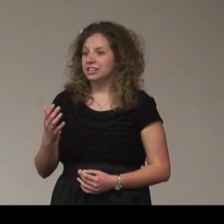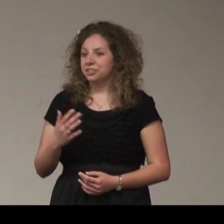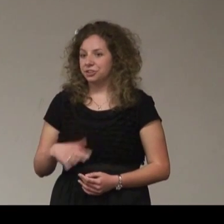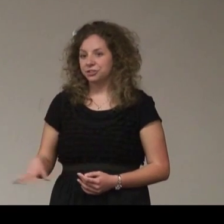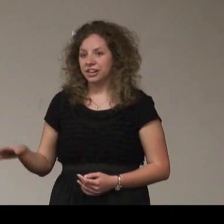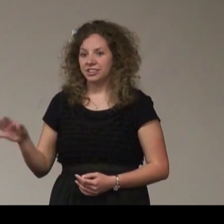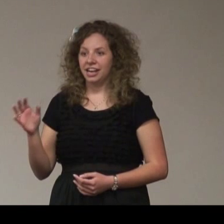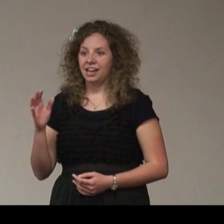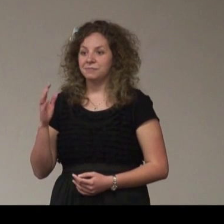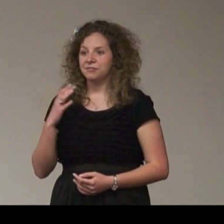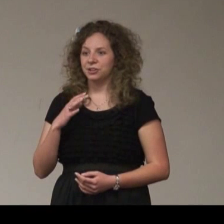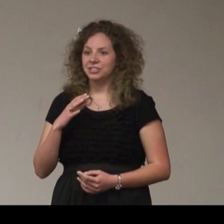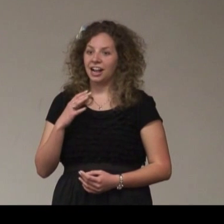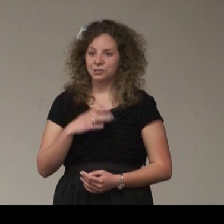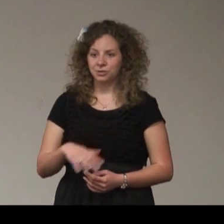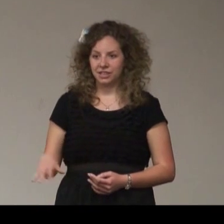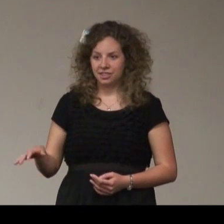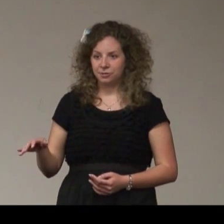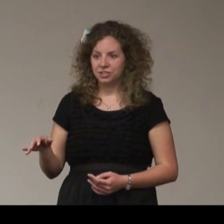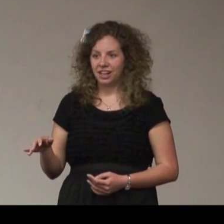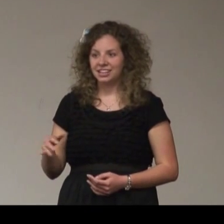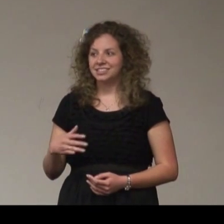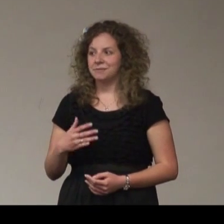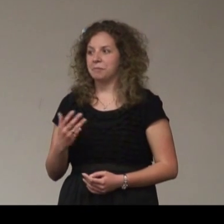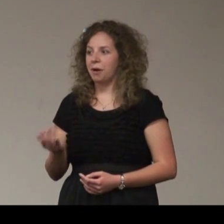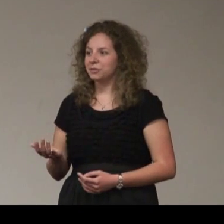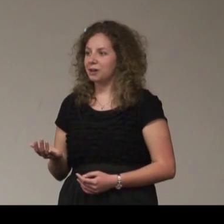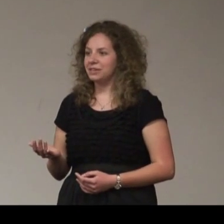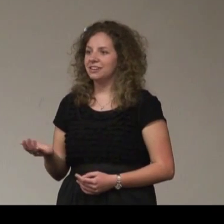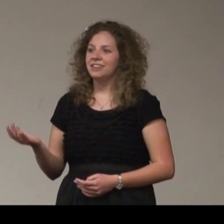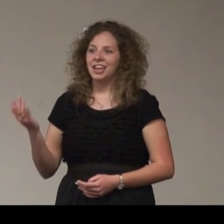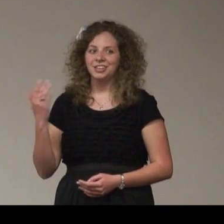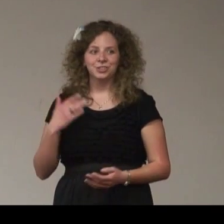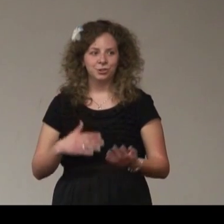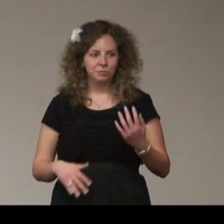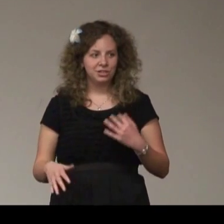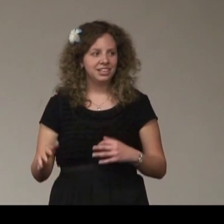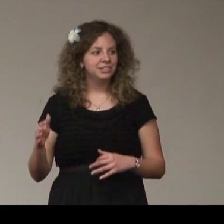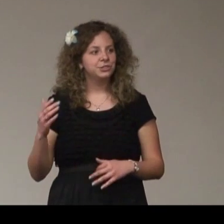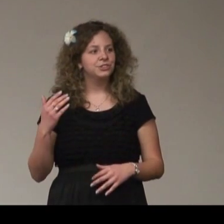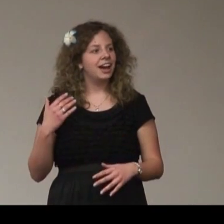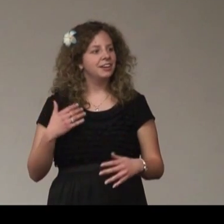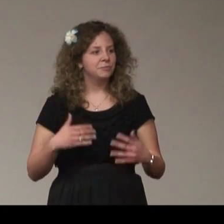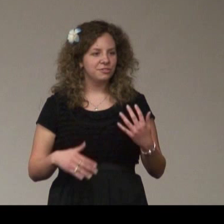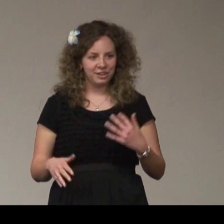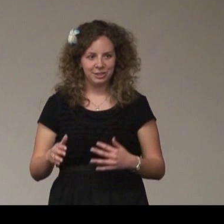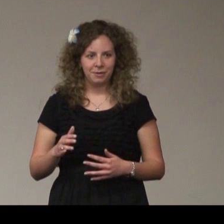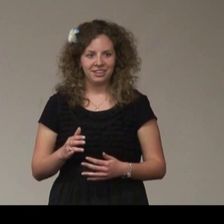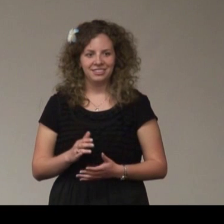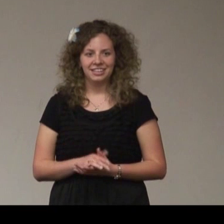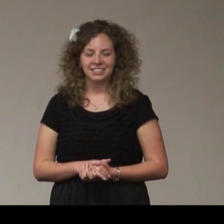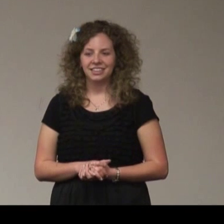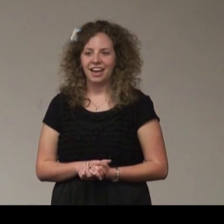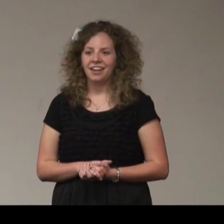then in third grade, then I had my first actual sign language class that my mom taught me. And just learned more signs through that and more fingerspelling and things like that.